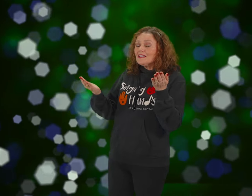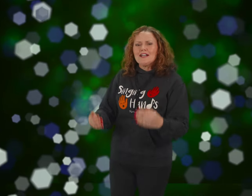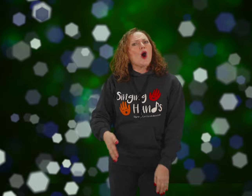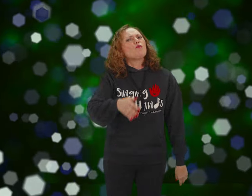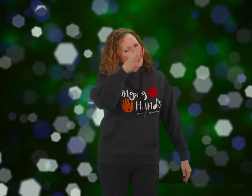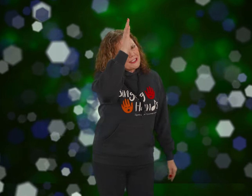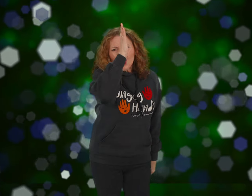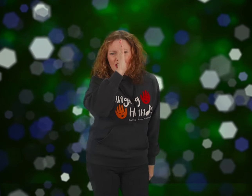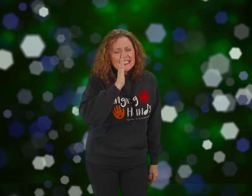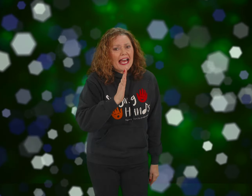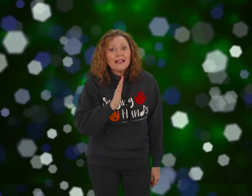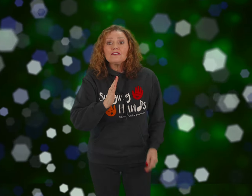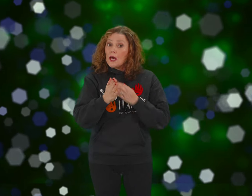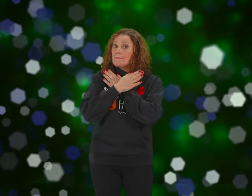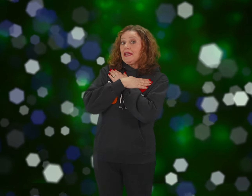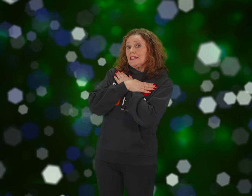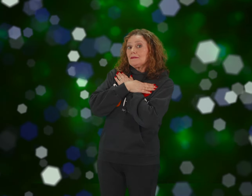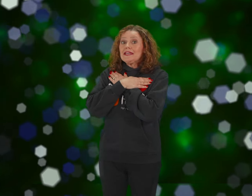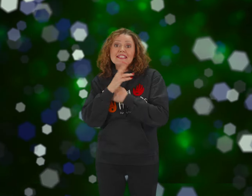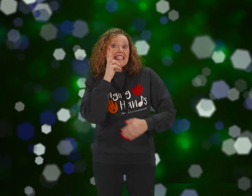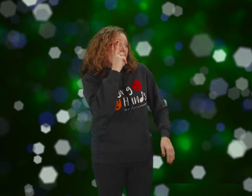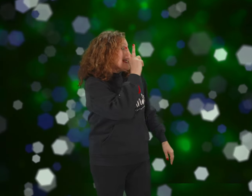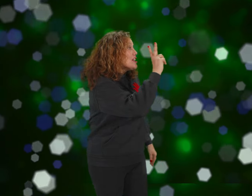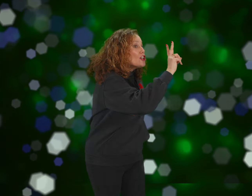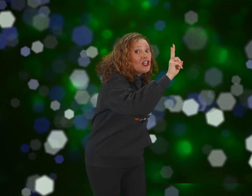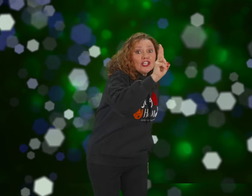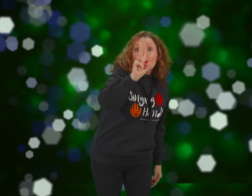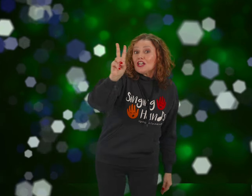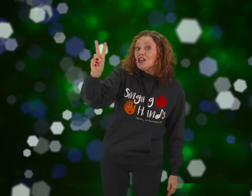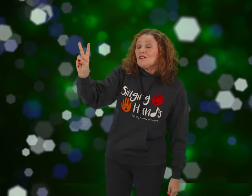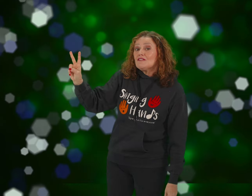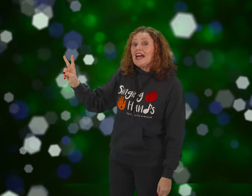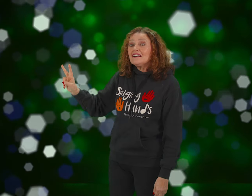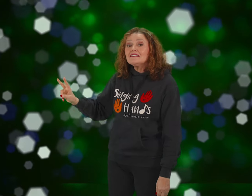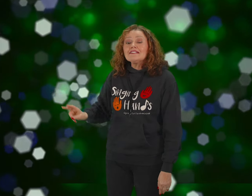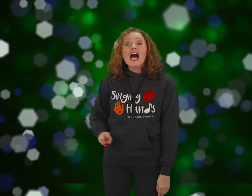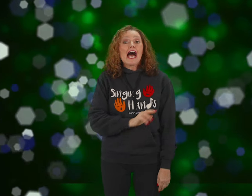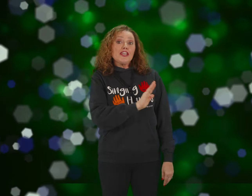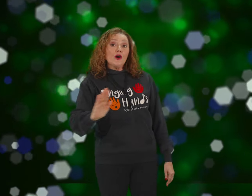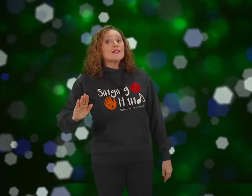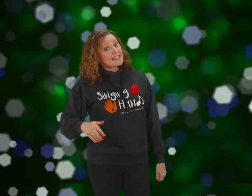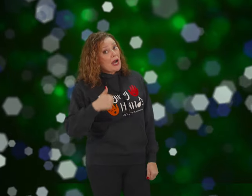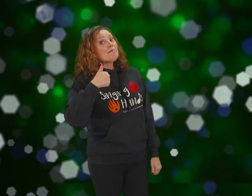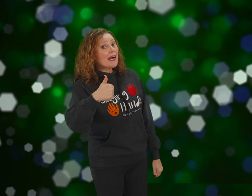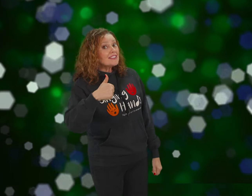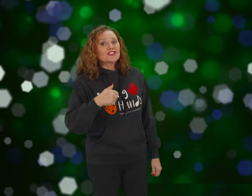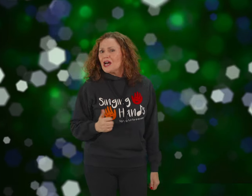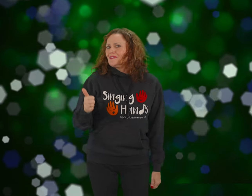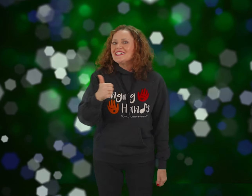when you're down Baby, take a good look around I know it's not much, but